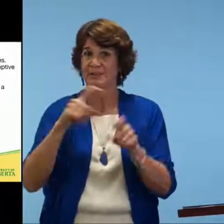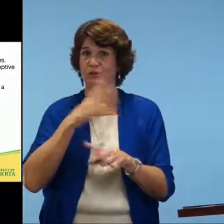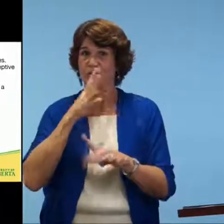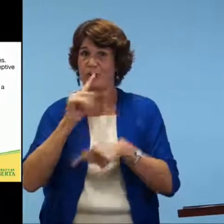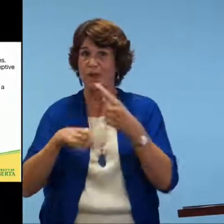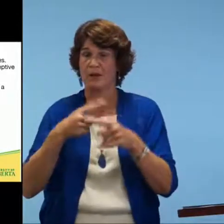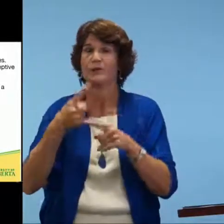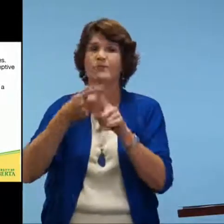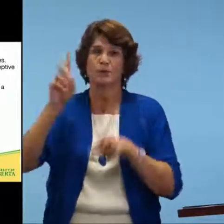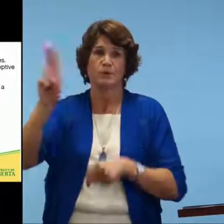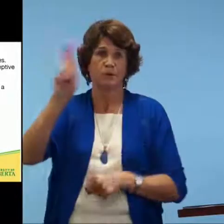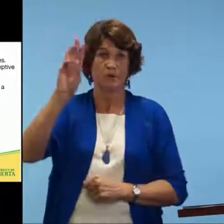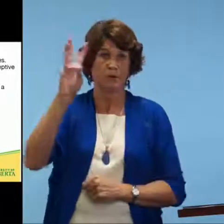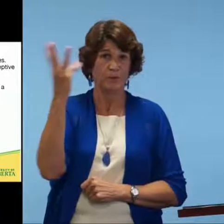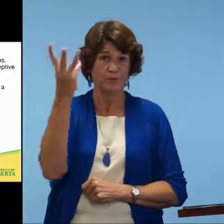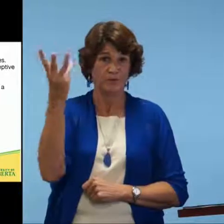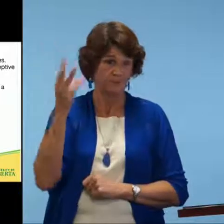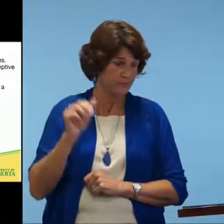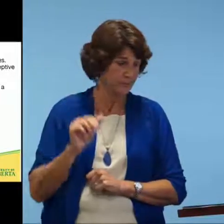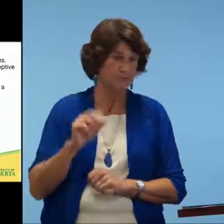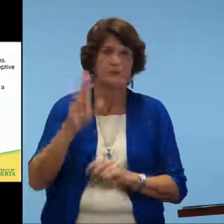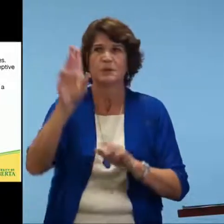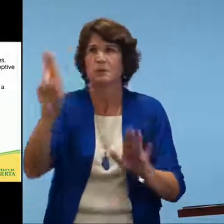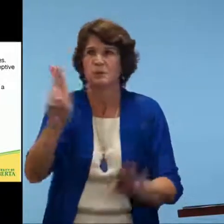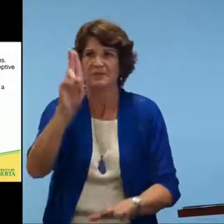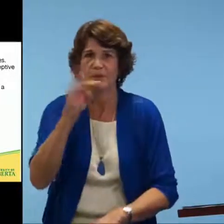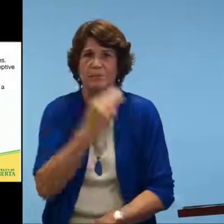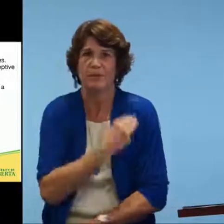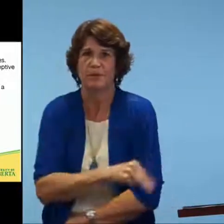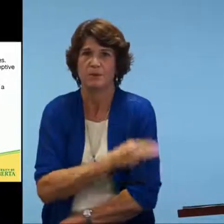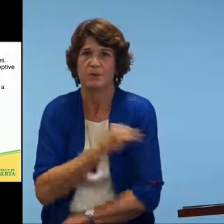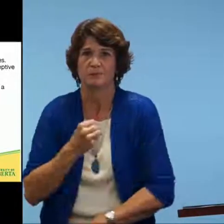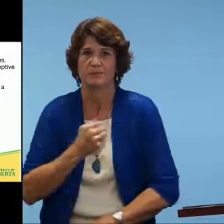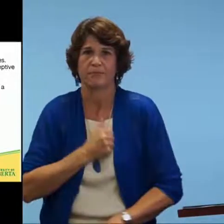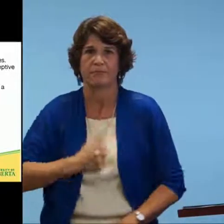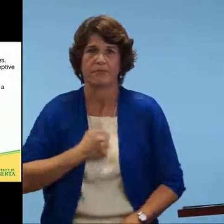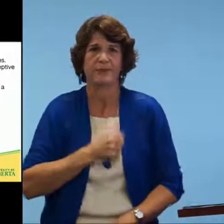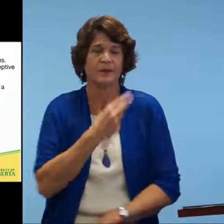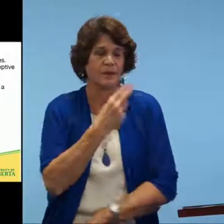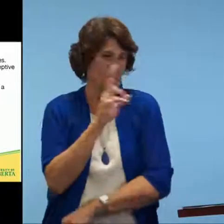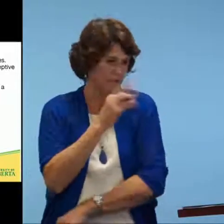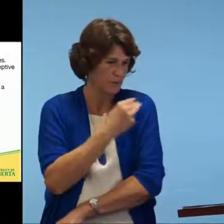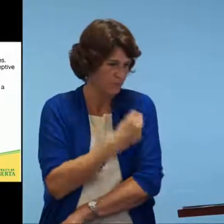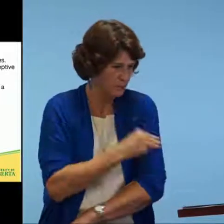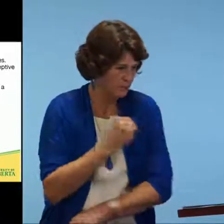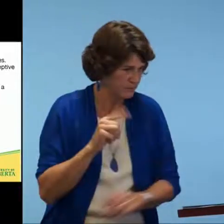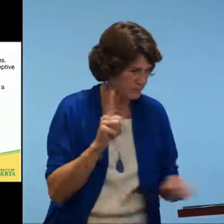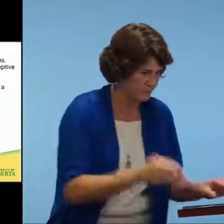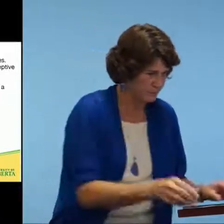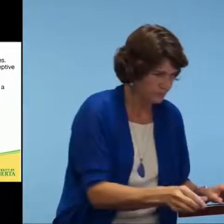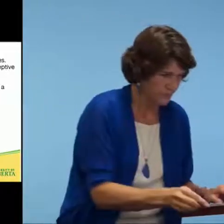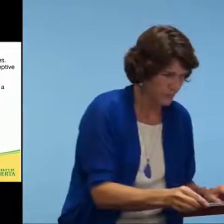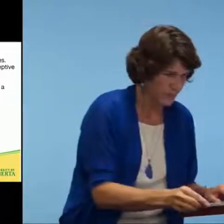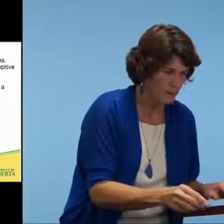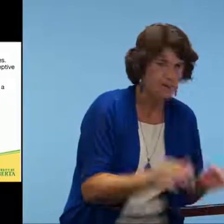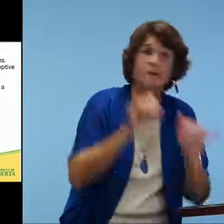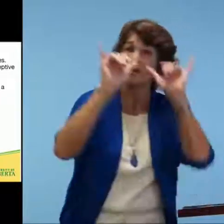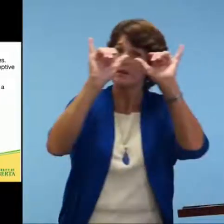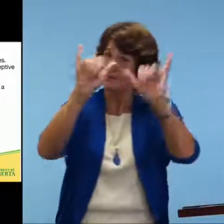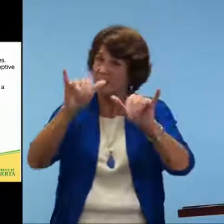phonological awareness, was designed by people at the University of Alberta. I'm sorry, I said Winnipeg, I'm at the University of Manitoba, my